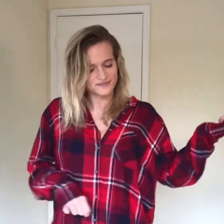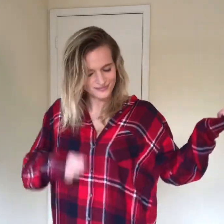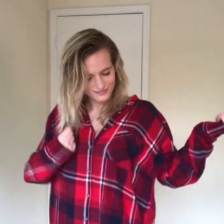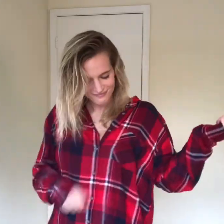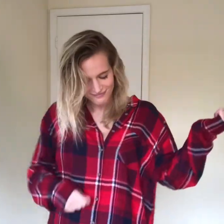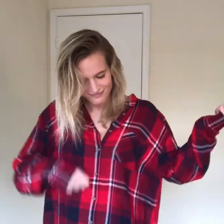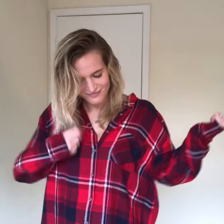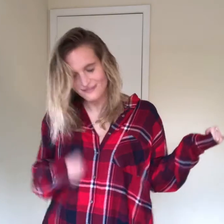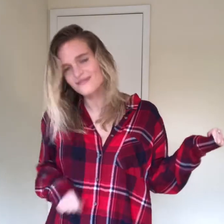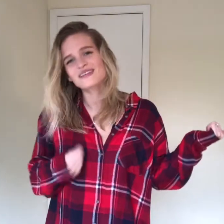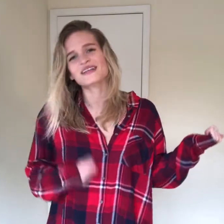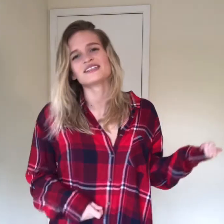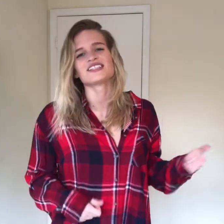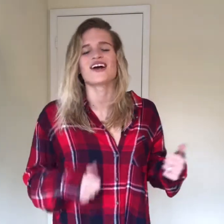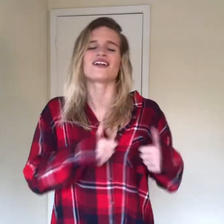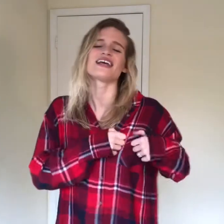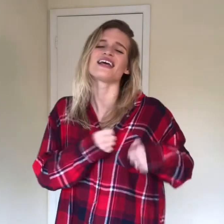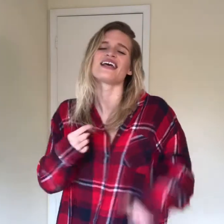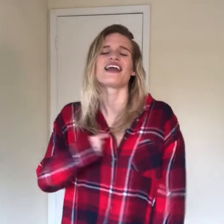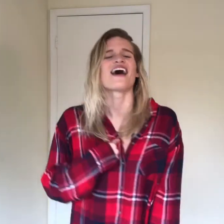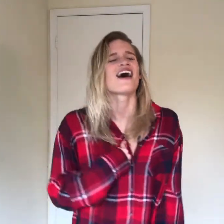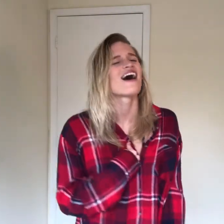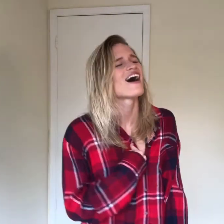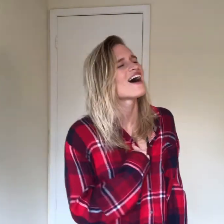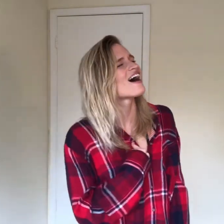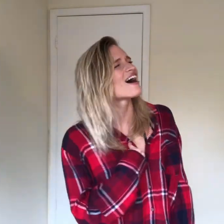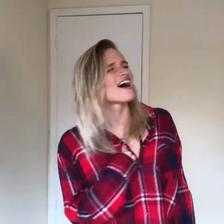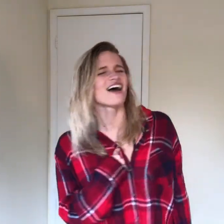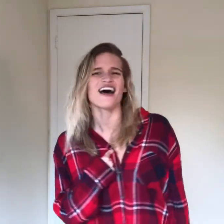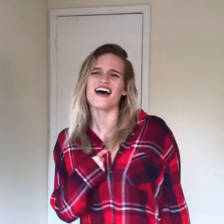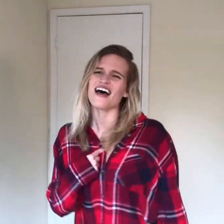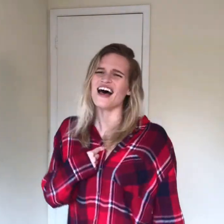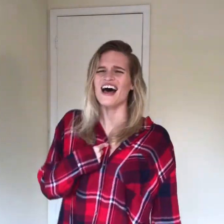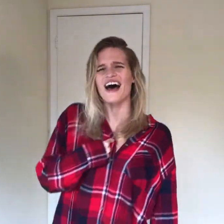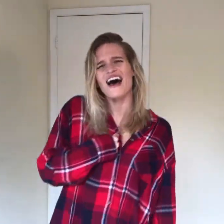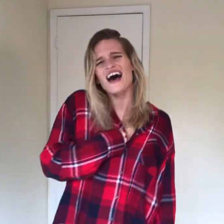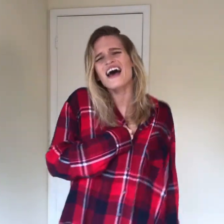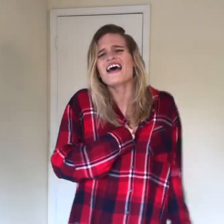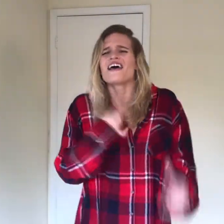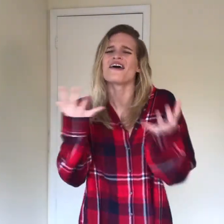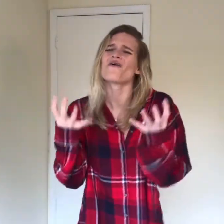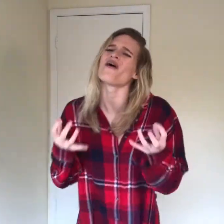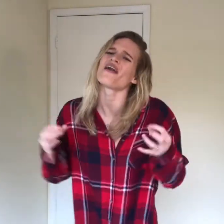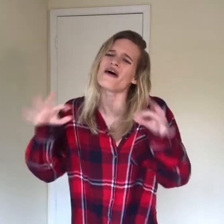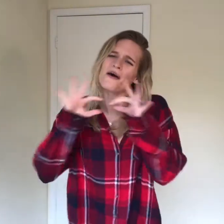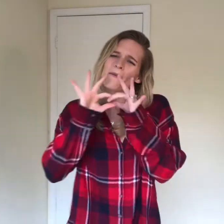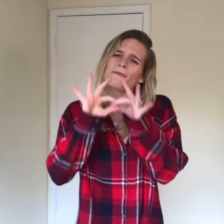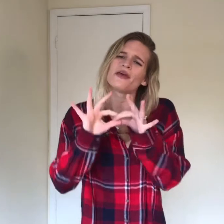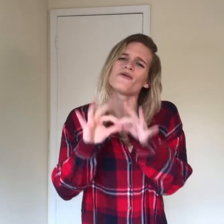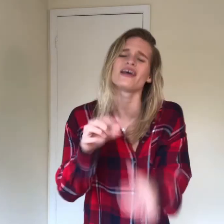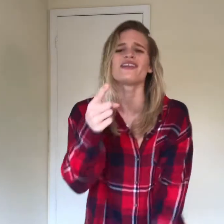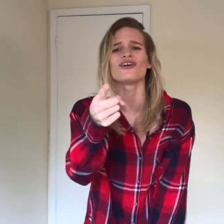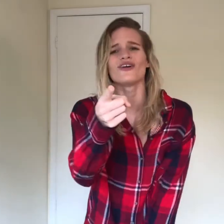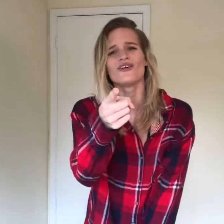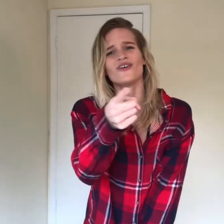Cause darling I wanna be with you